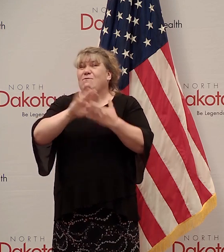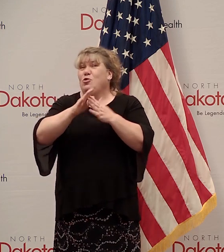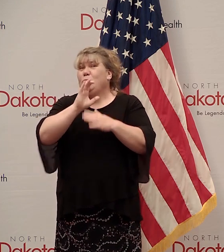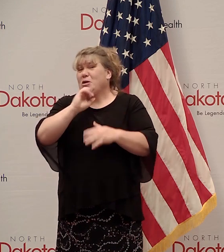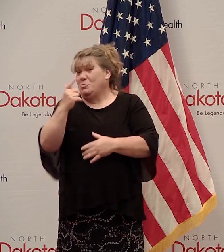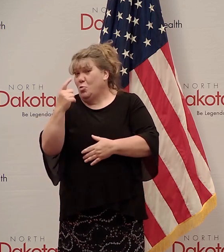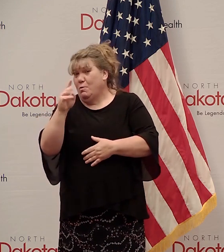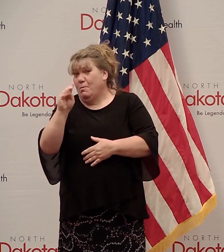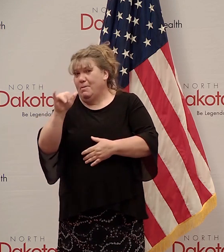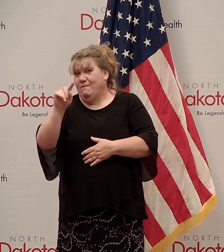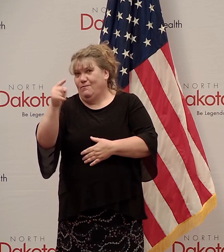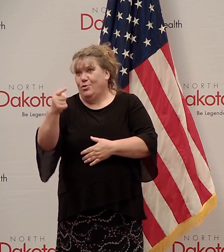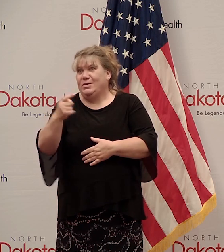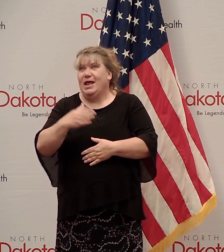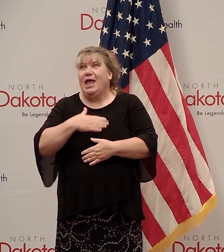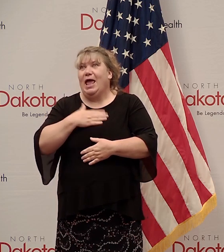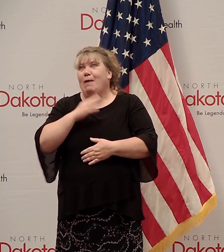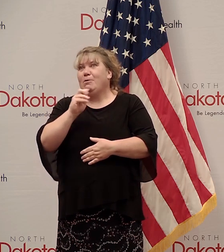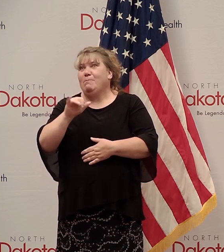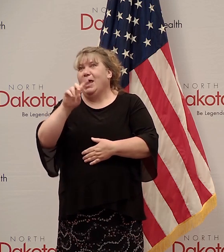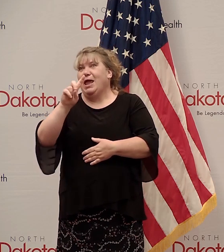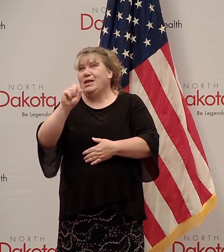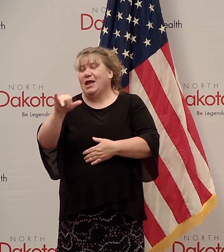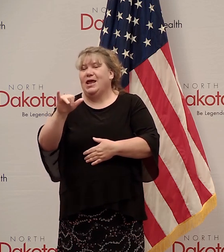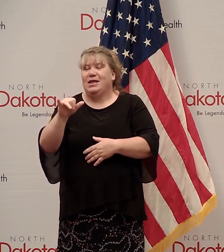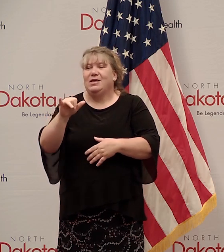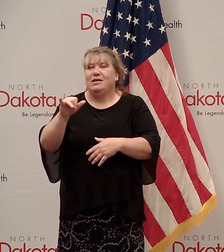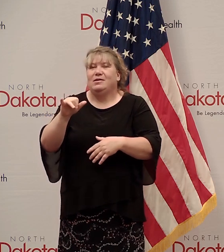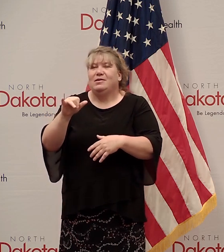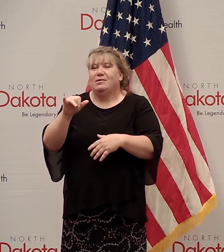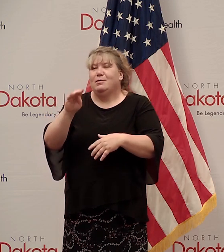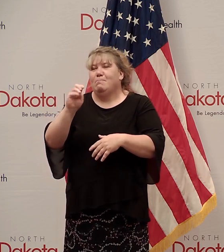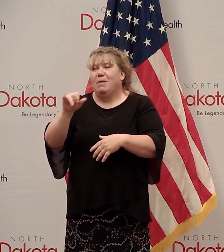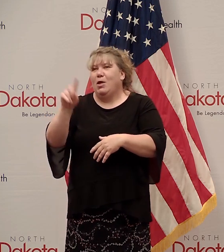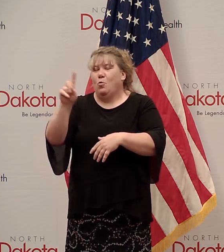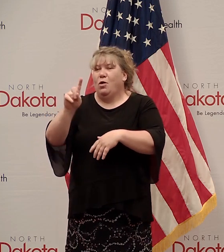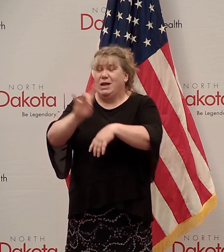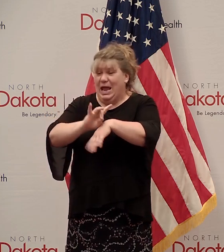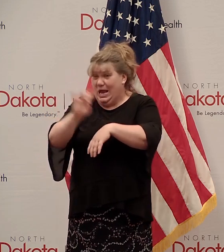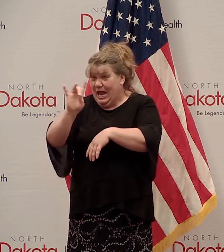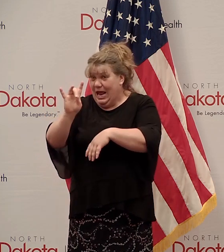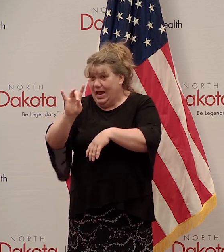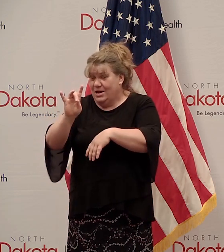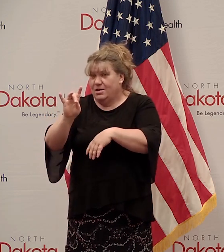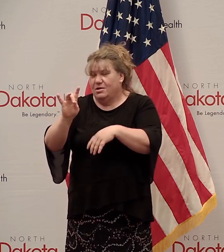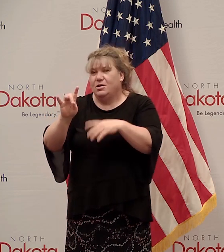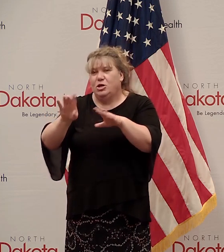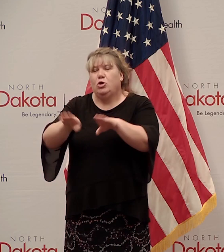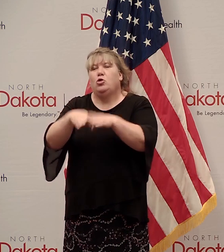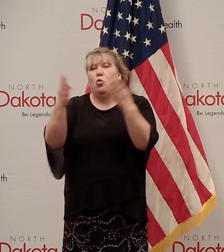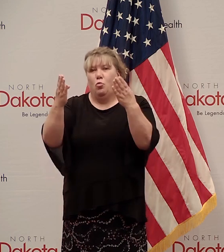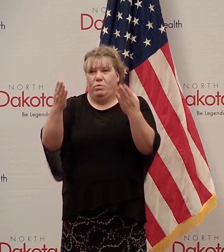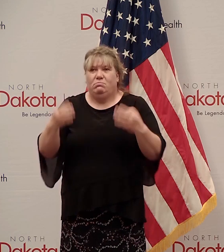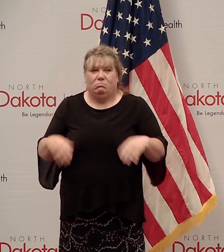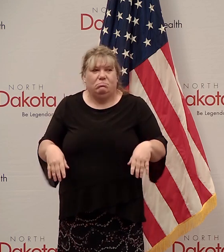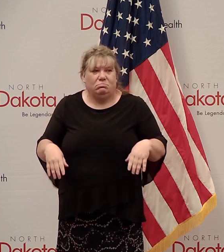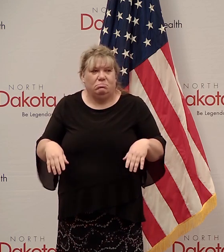on May 1st on Happy May Day, 8 a.m. 8 a.m. is when you can start gearing up to reopen under the new guidelines.